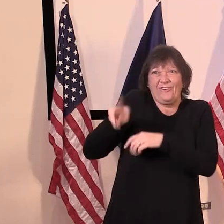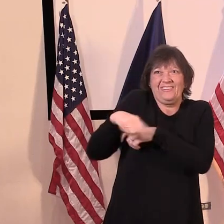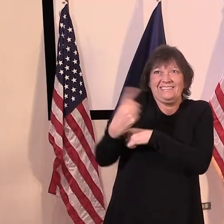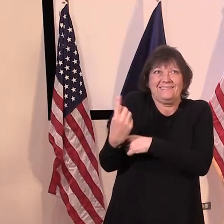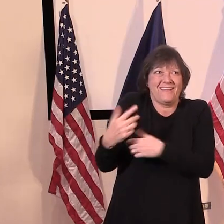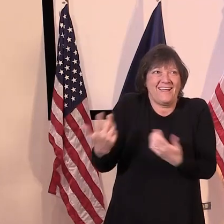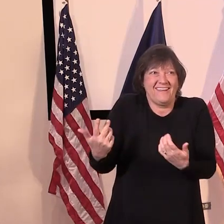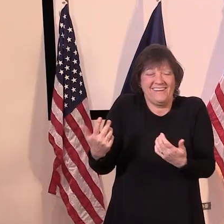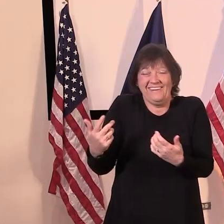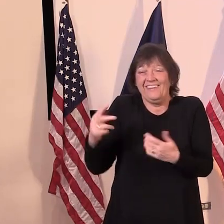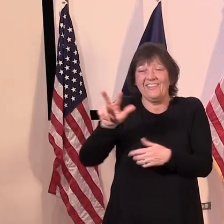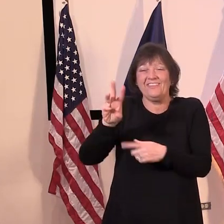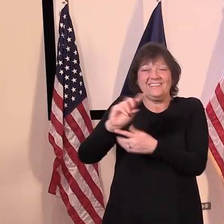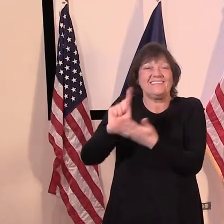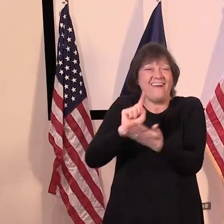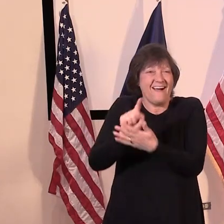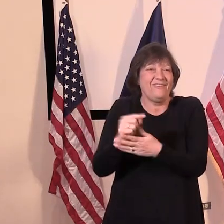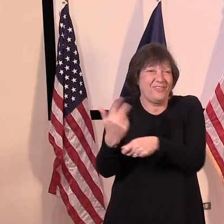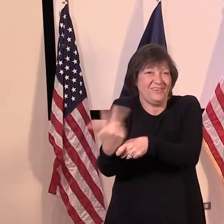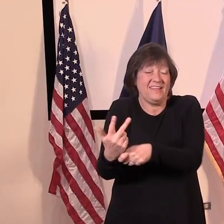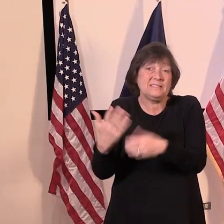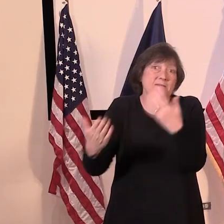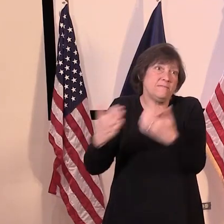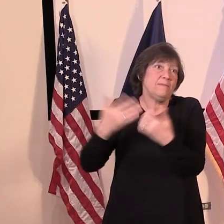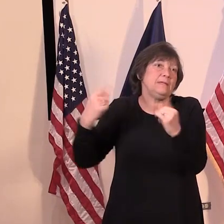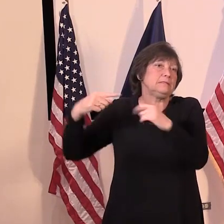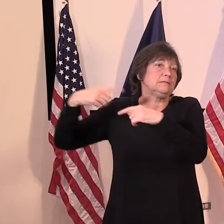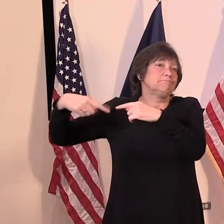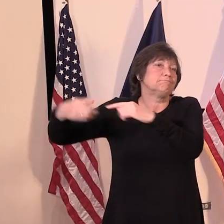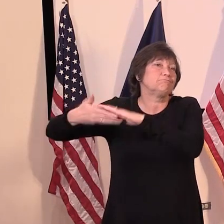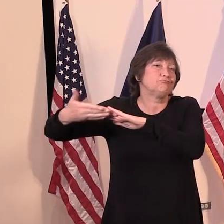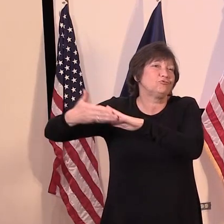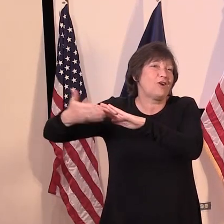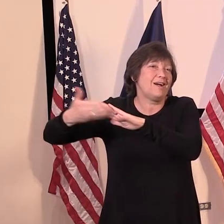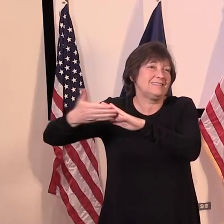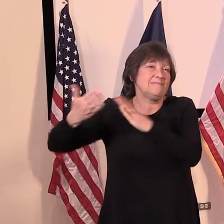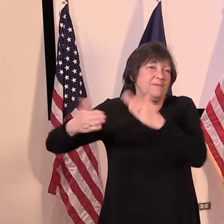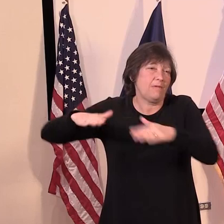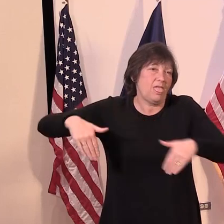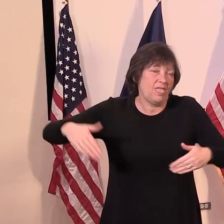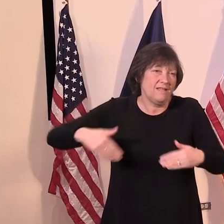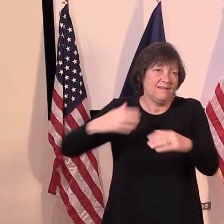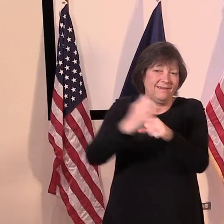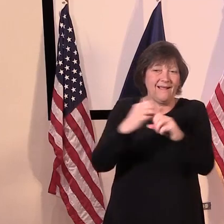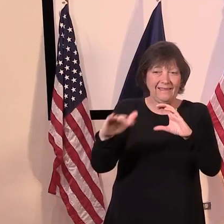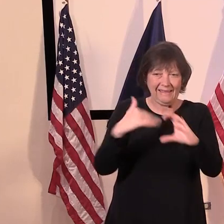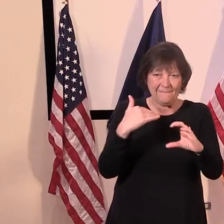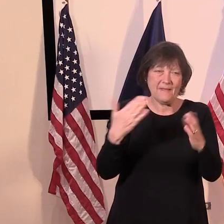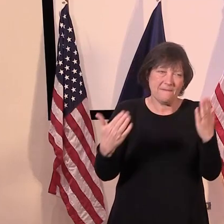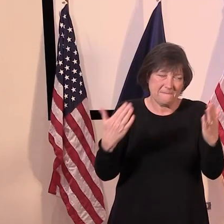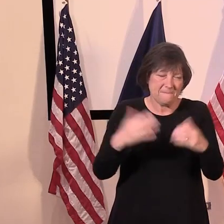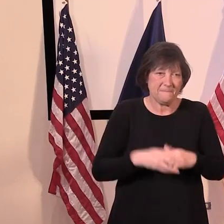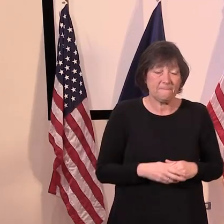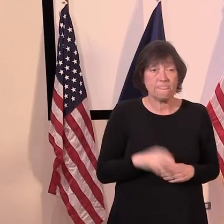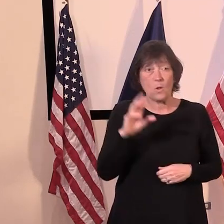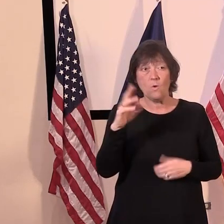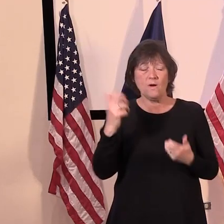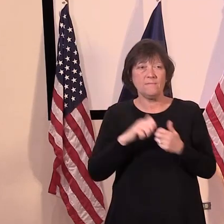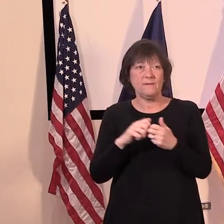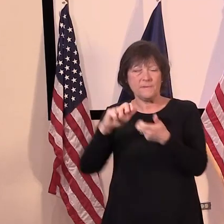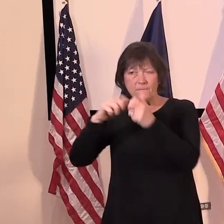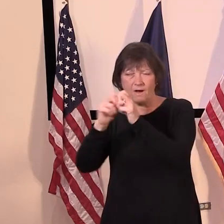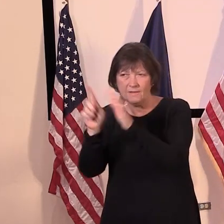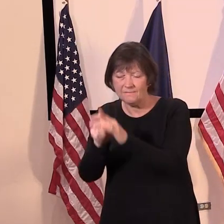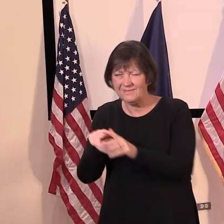may be that, uh, it just hasn't been processed yet. Uh, and that's why they haven't received the email or, um, there was an issue on the claim that